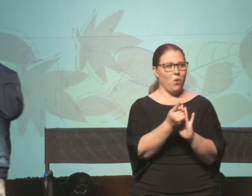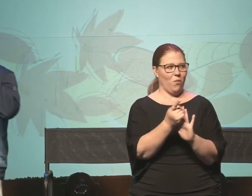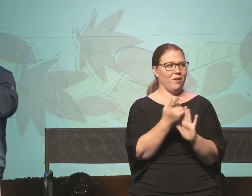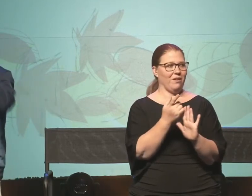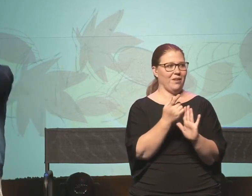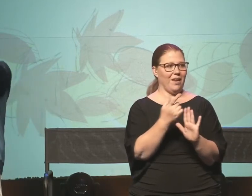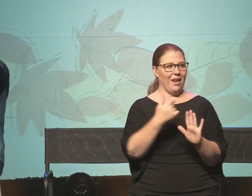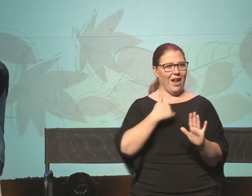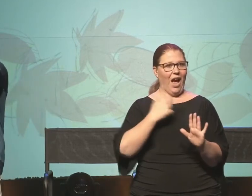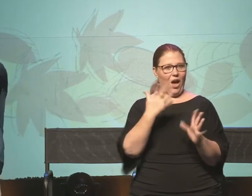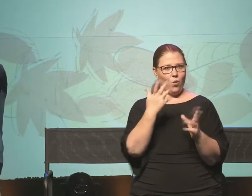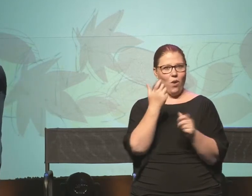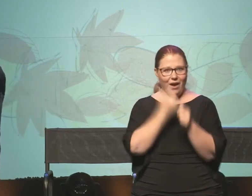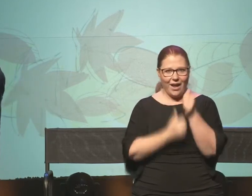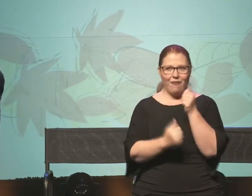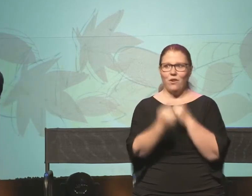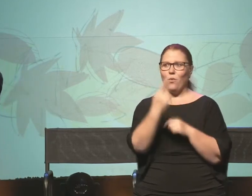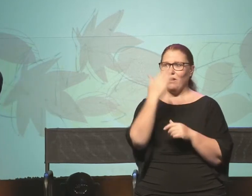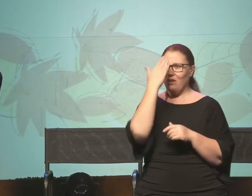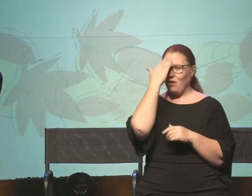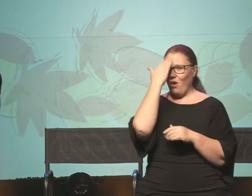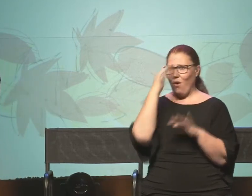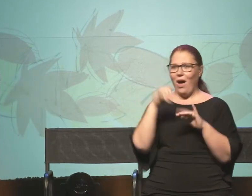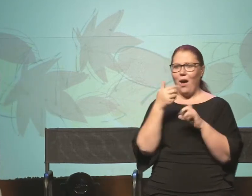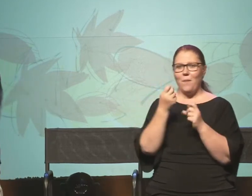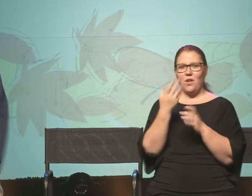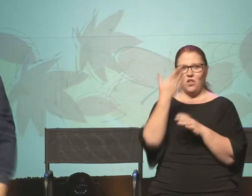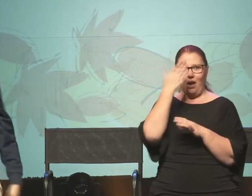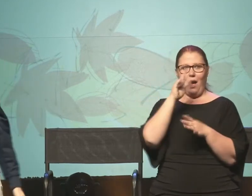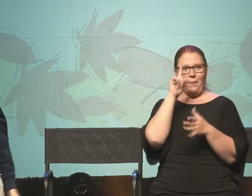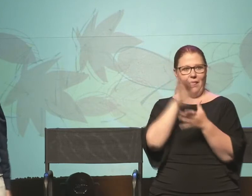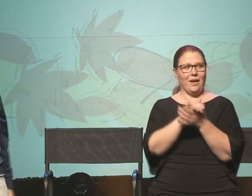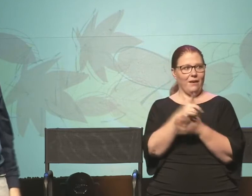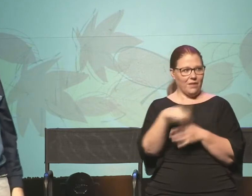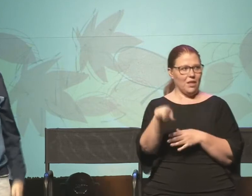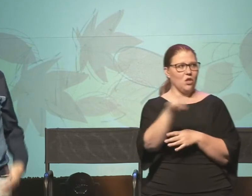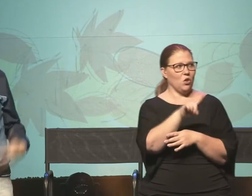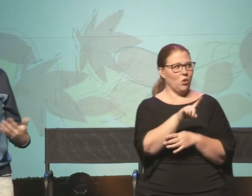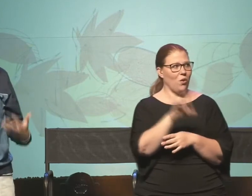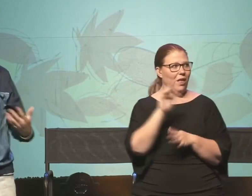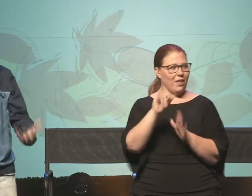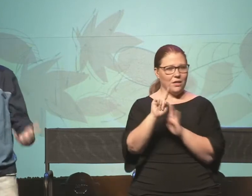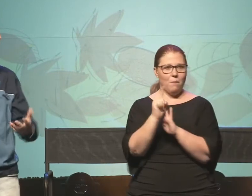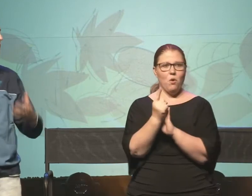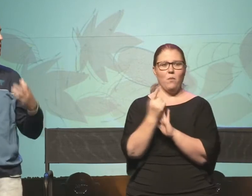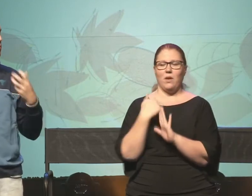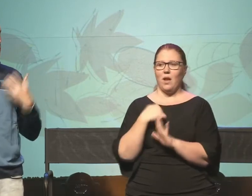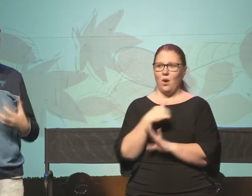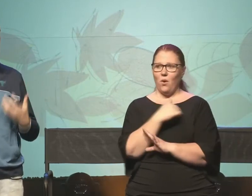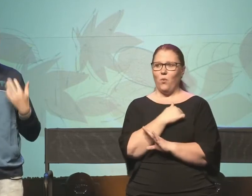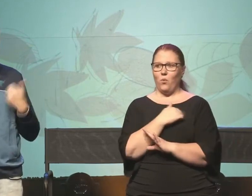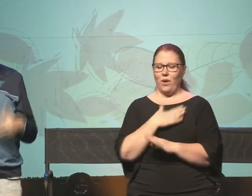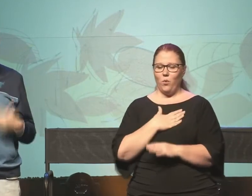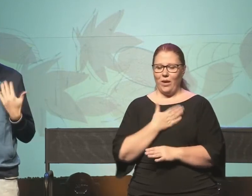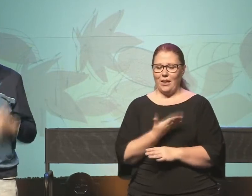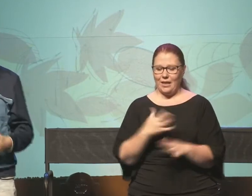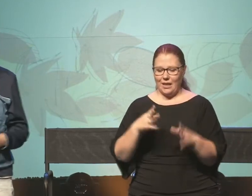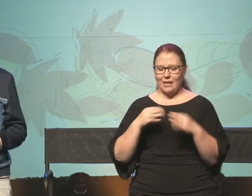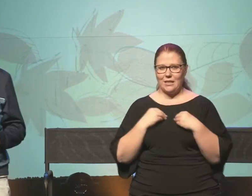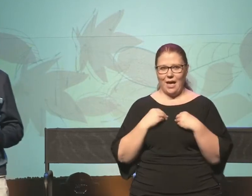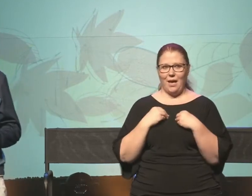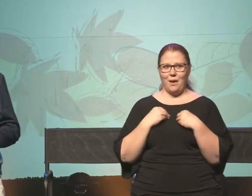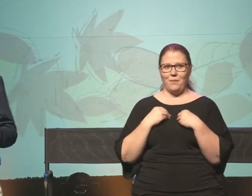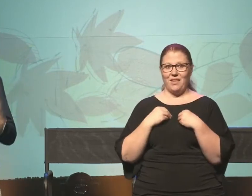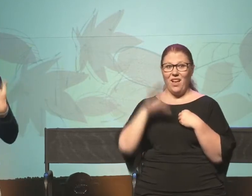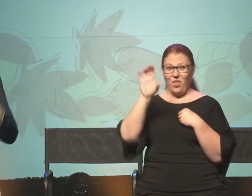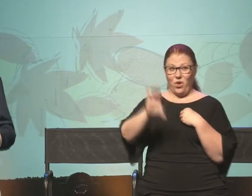I want every person to know how much God believes in you. And this is a moment where we willingly accept the scandal